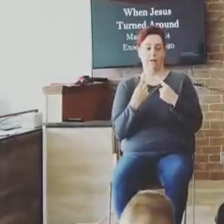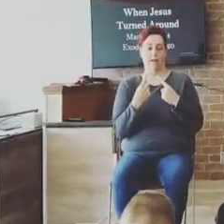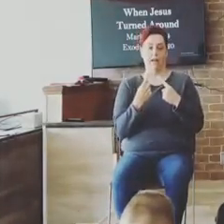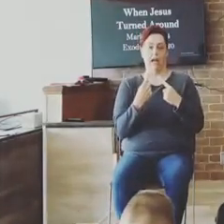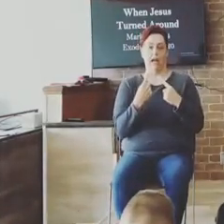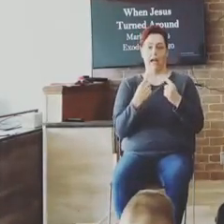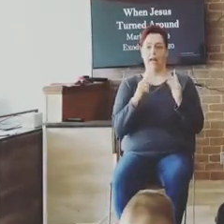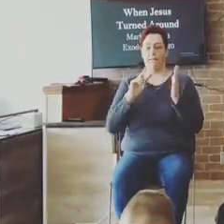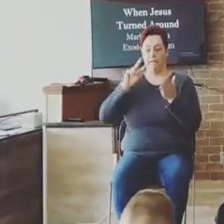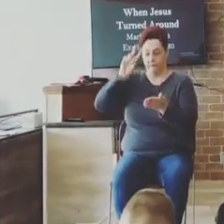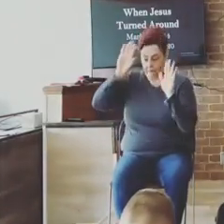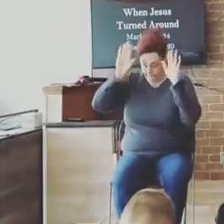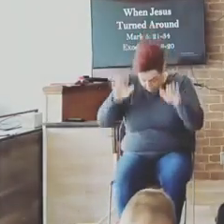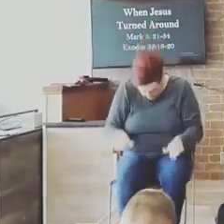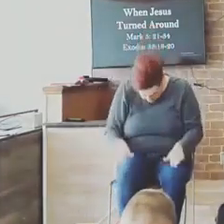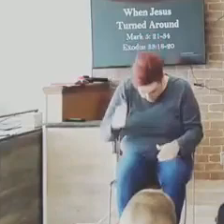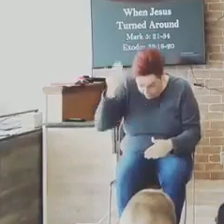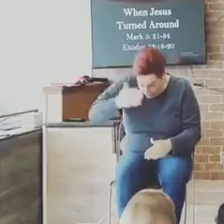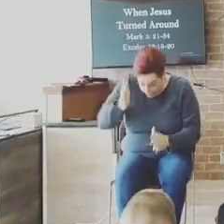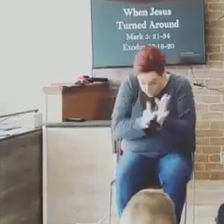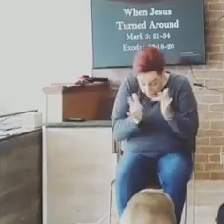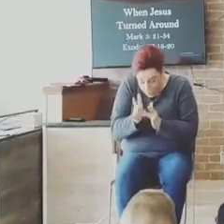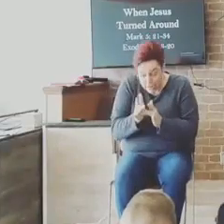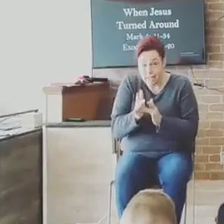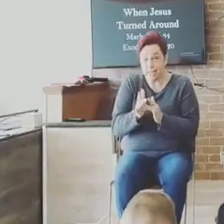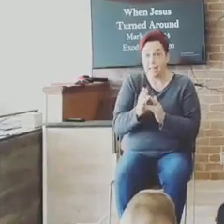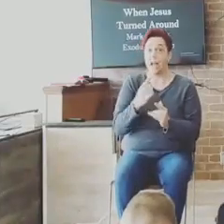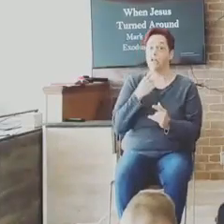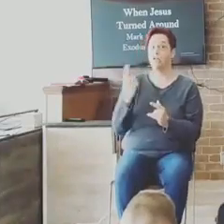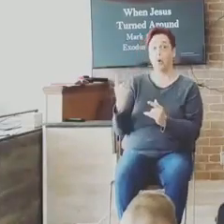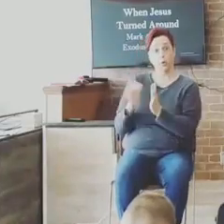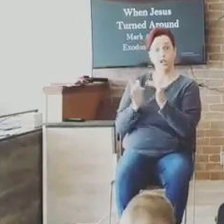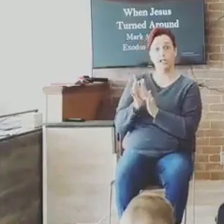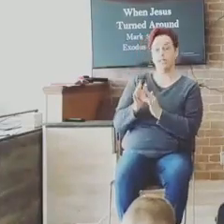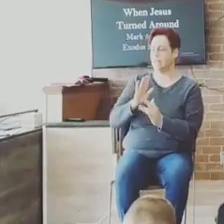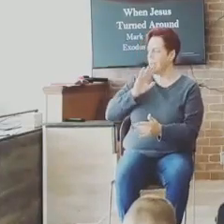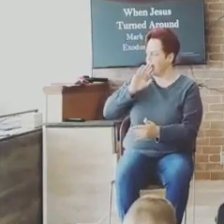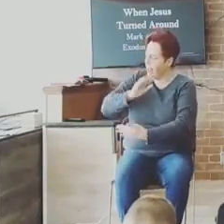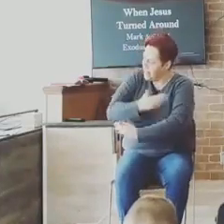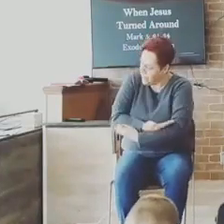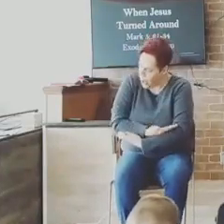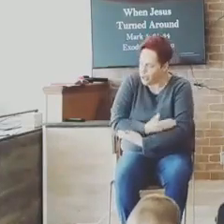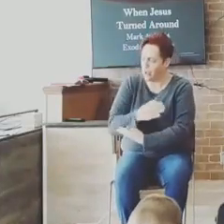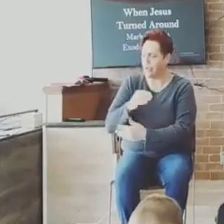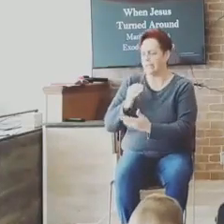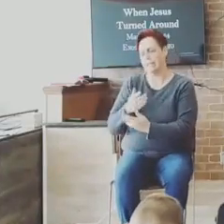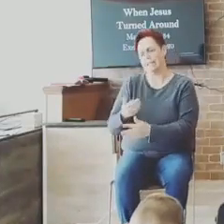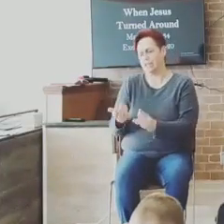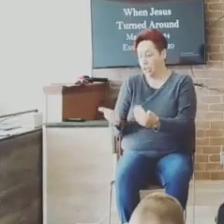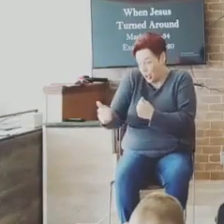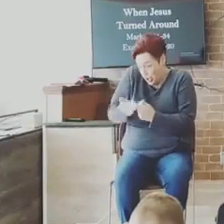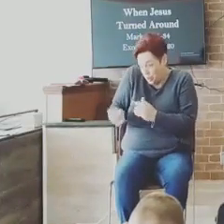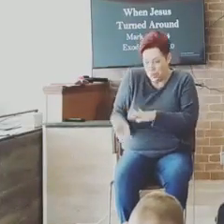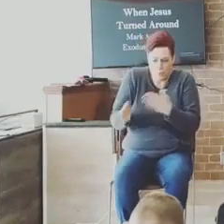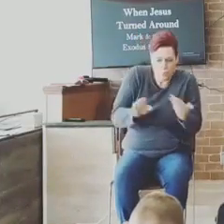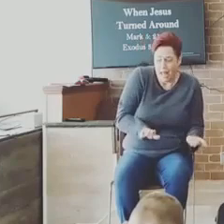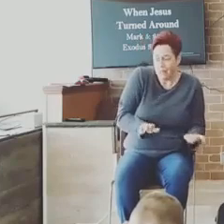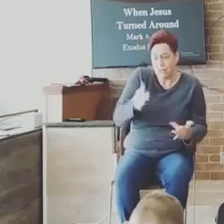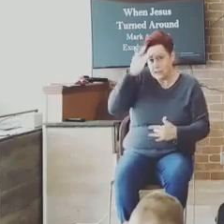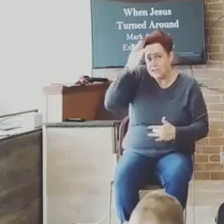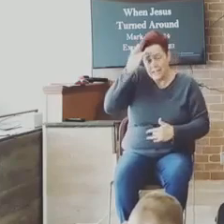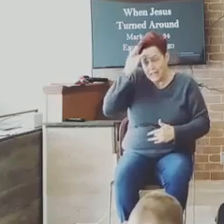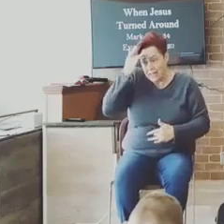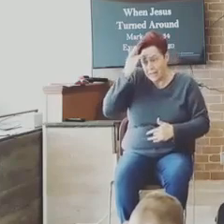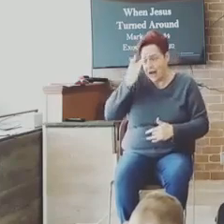feet. But saw him greatly, saying, My little daughter lieth at the point of death. I pray thee, come and lay thy